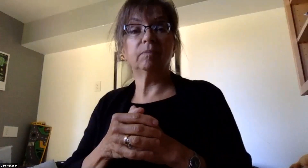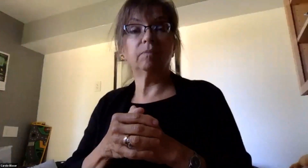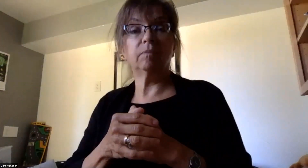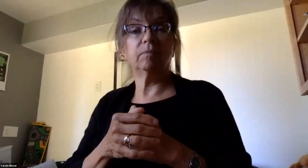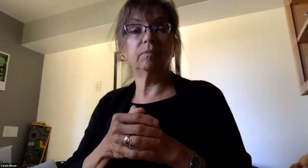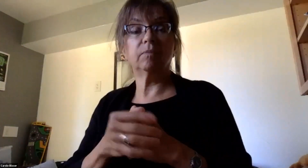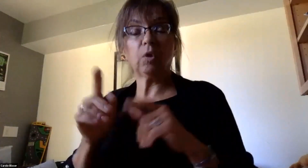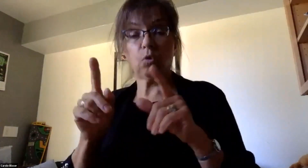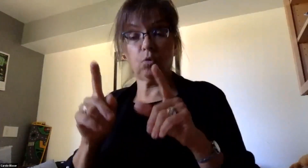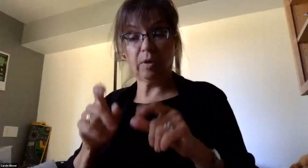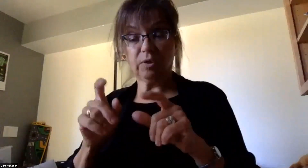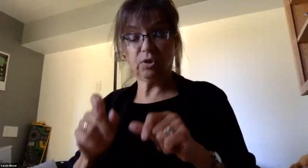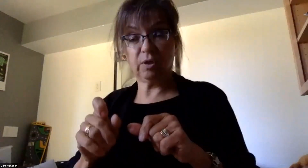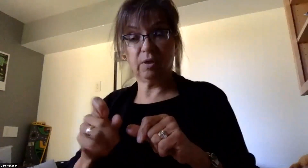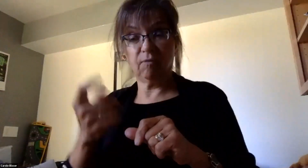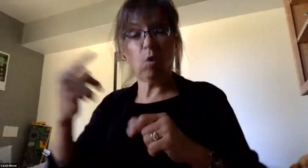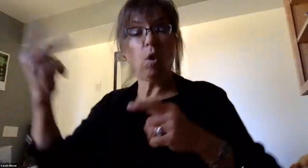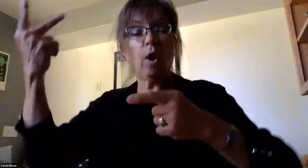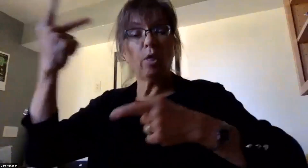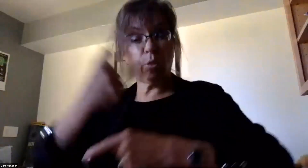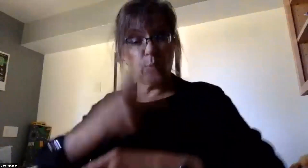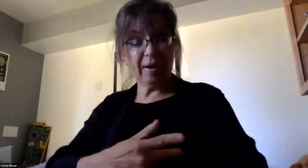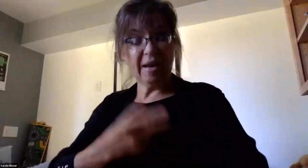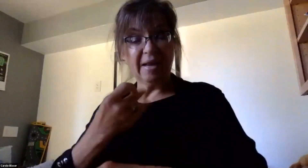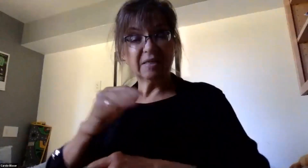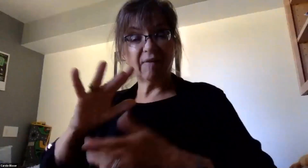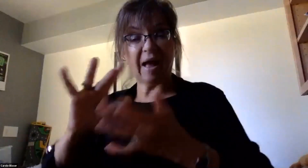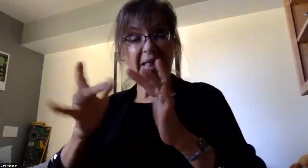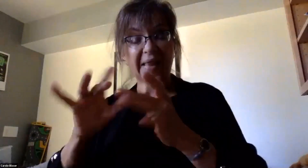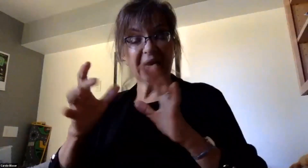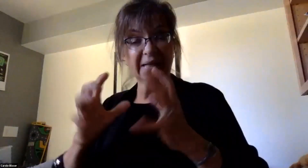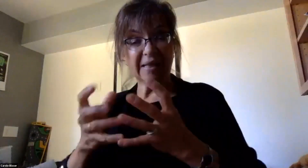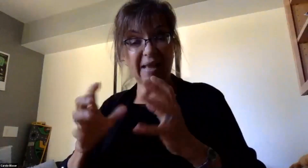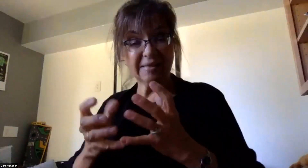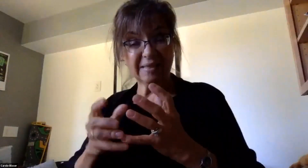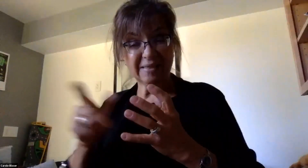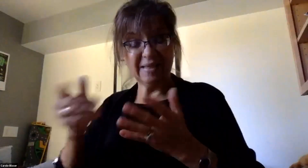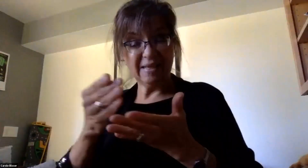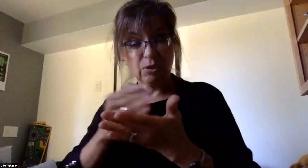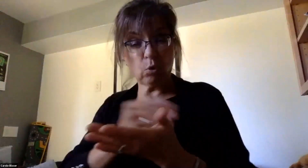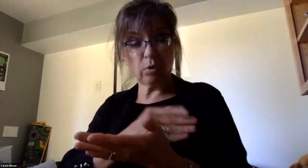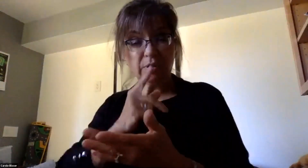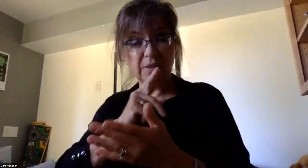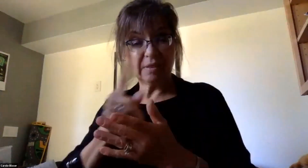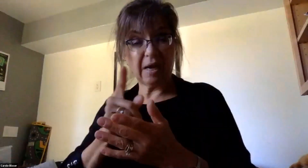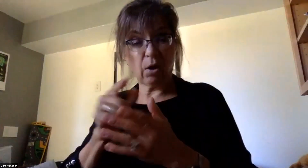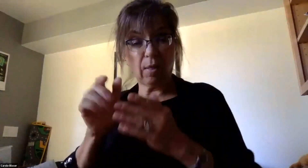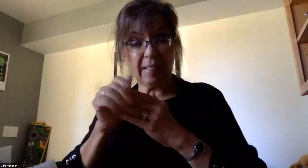Question for the three-day students to do online classes, are these courses instructor-led?